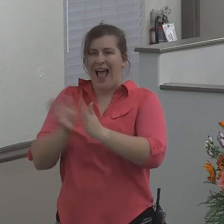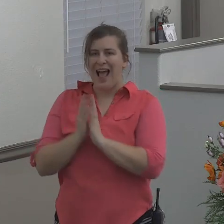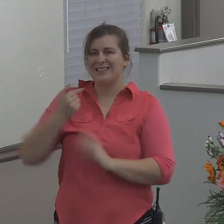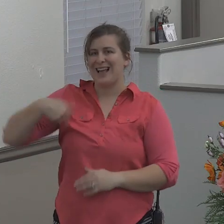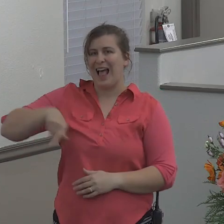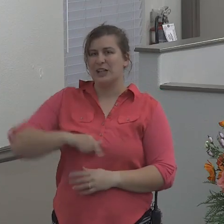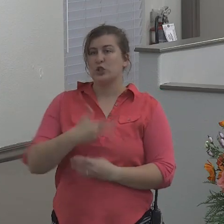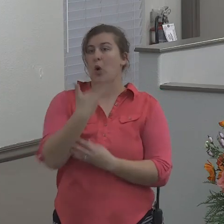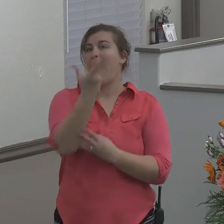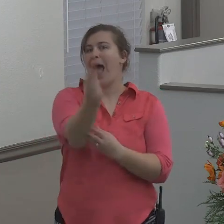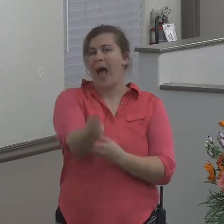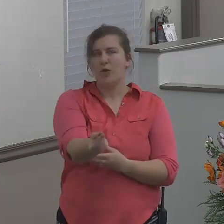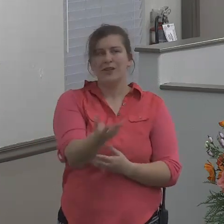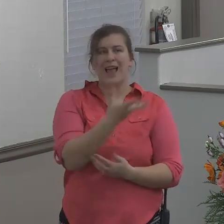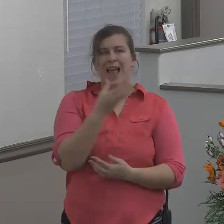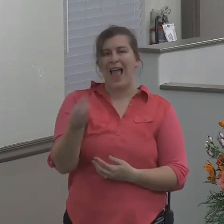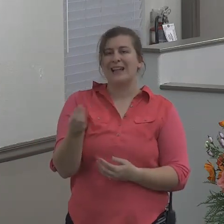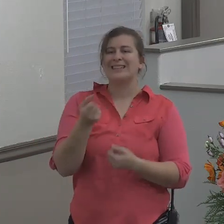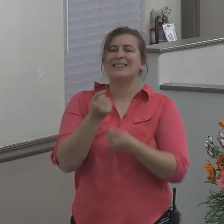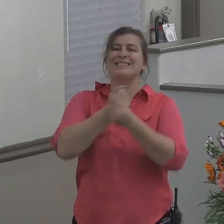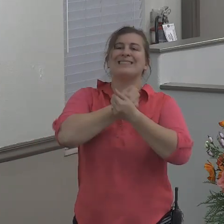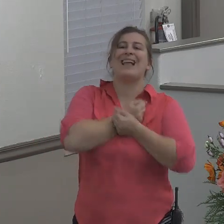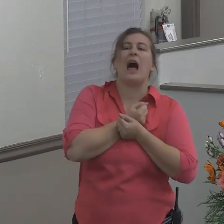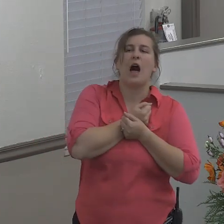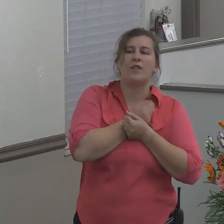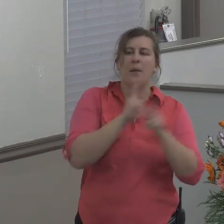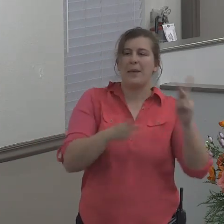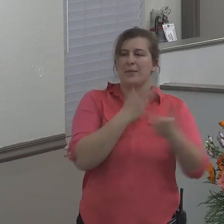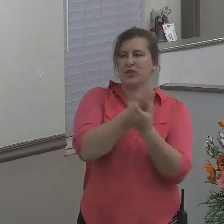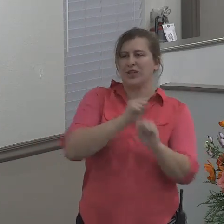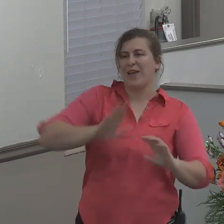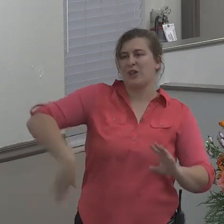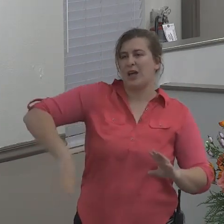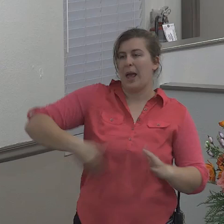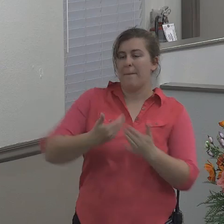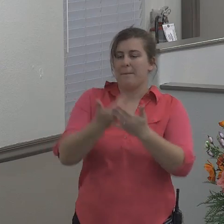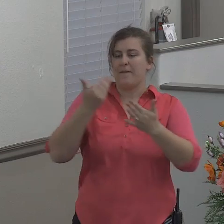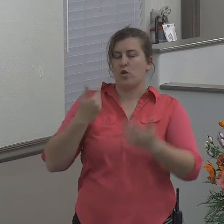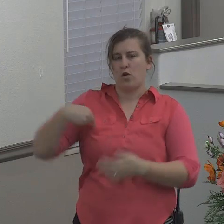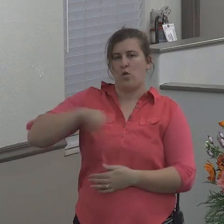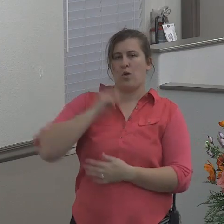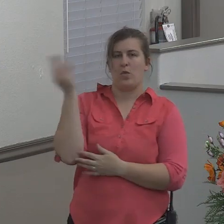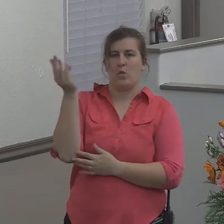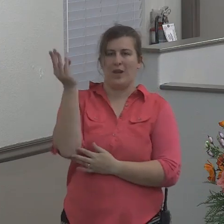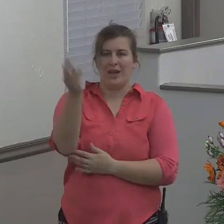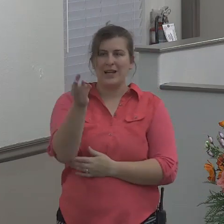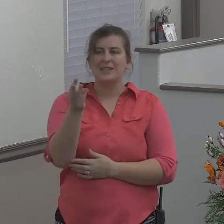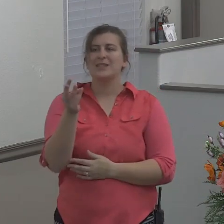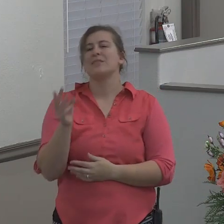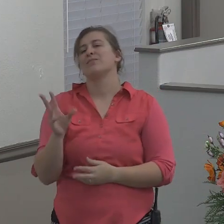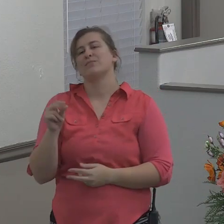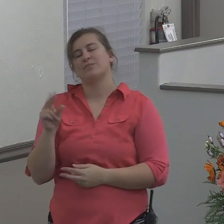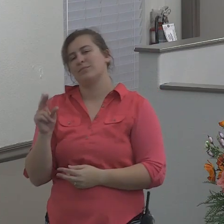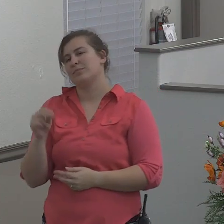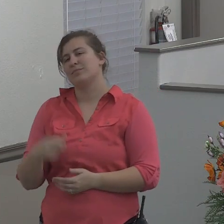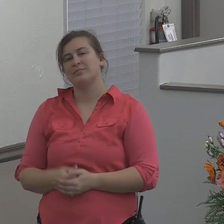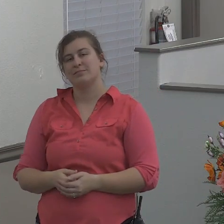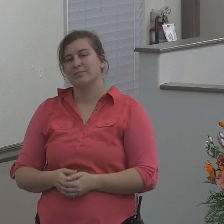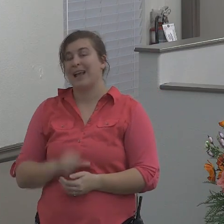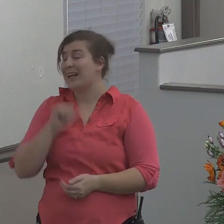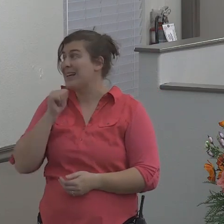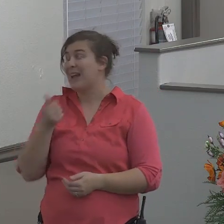out and love the lost before we witnessed to him just like he didn't say that to Jonah